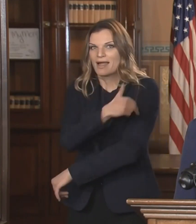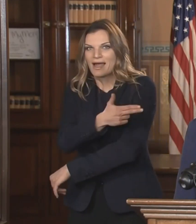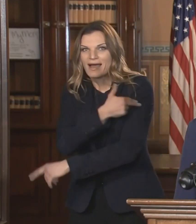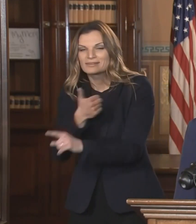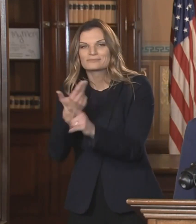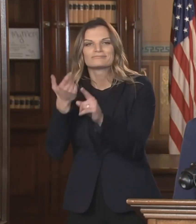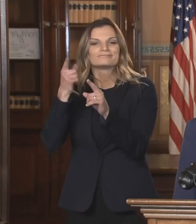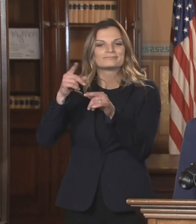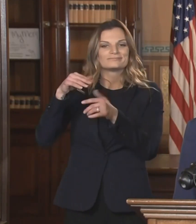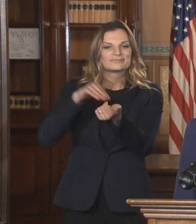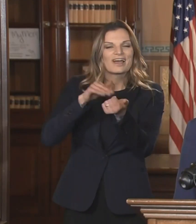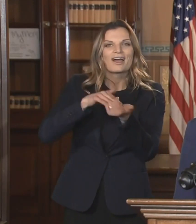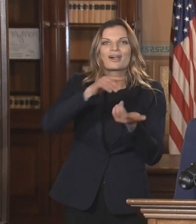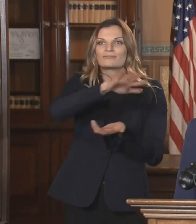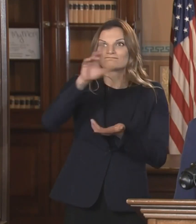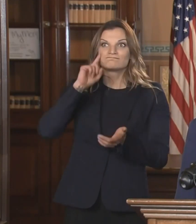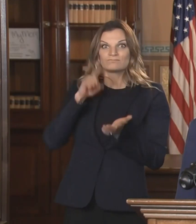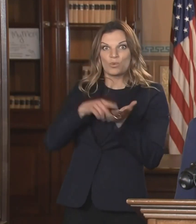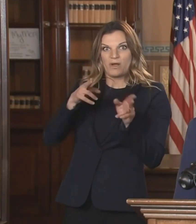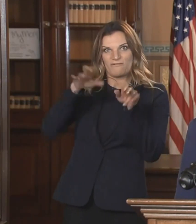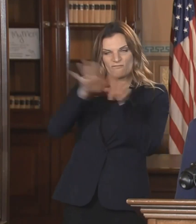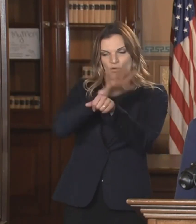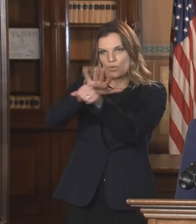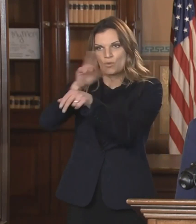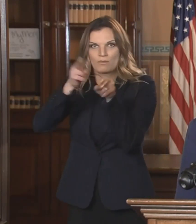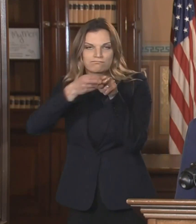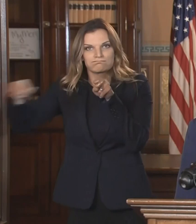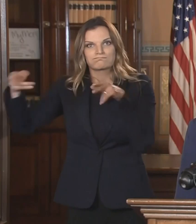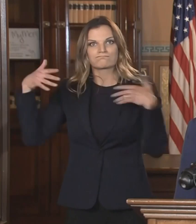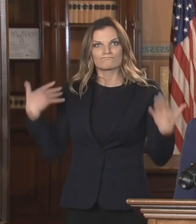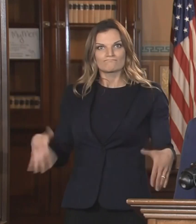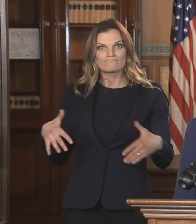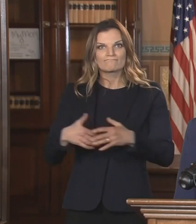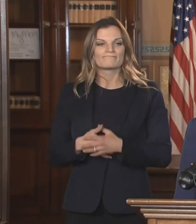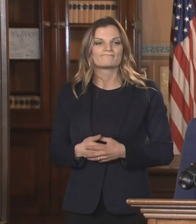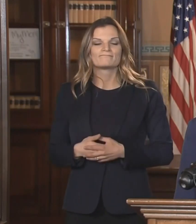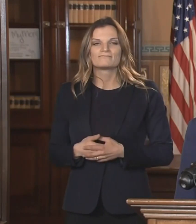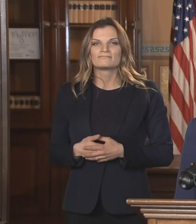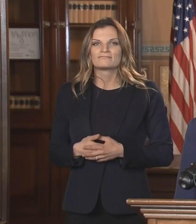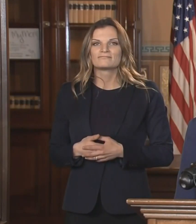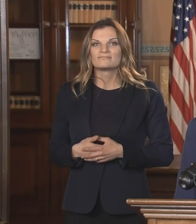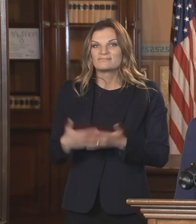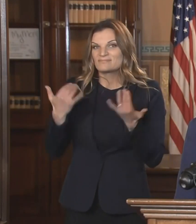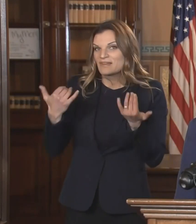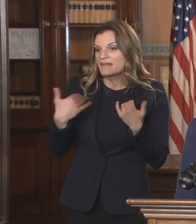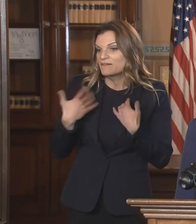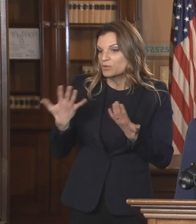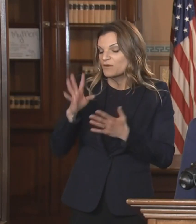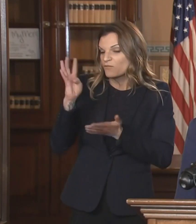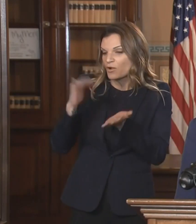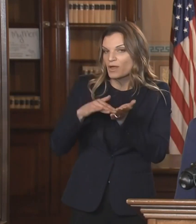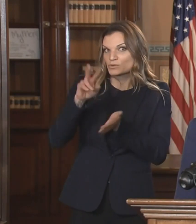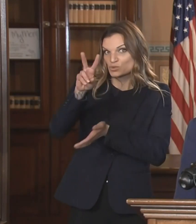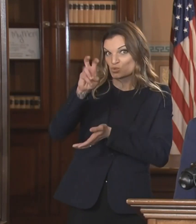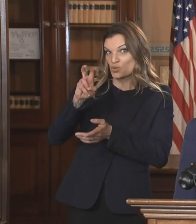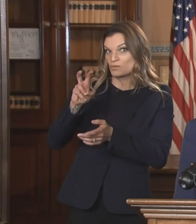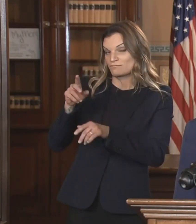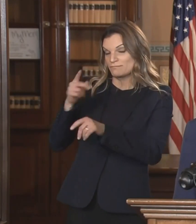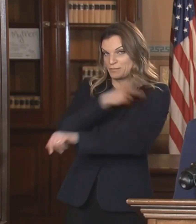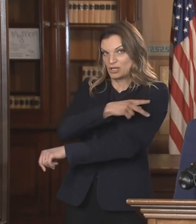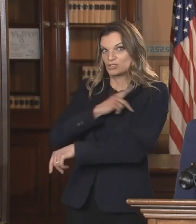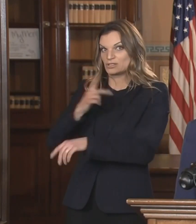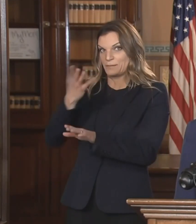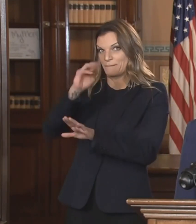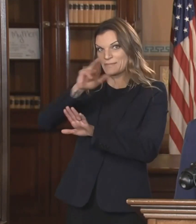inpatient beds filled with patients that have COVID. COVID. Overall, there are about 4,200 patients hospitalized for COVID